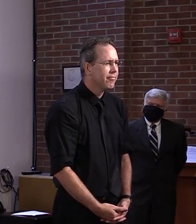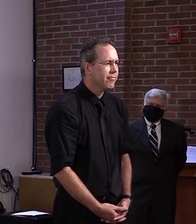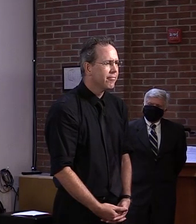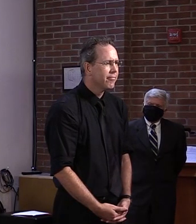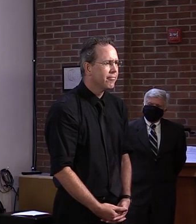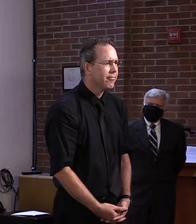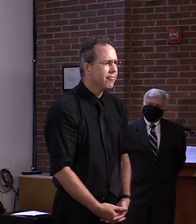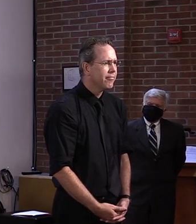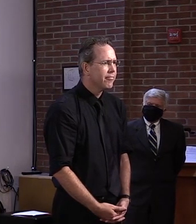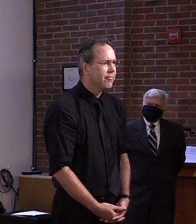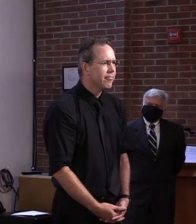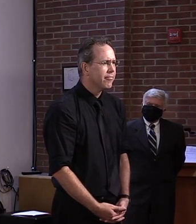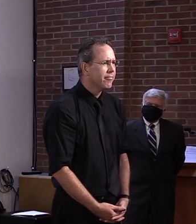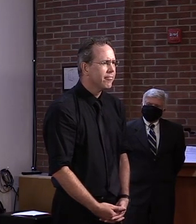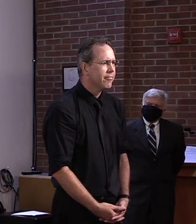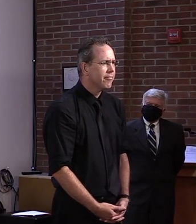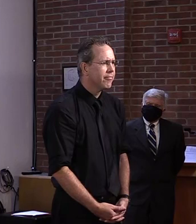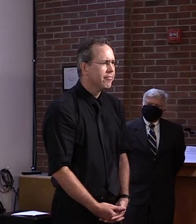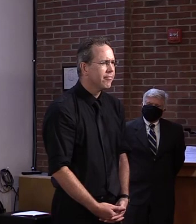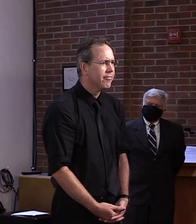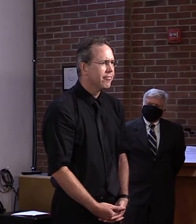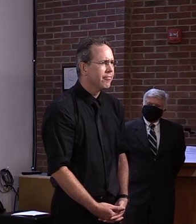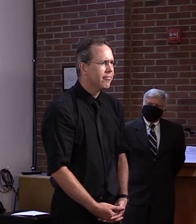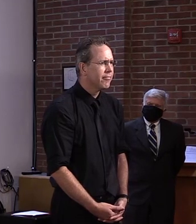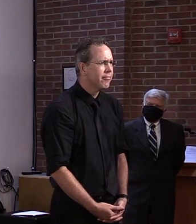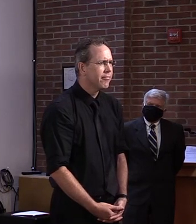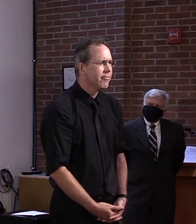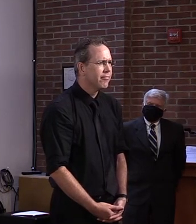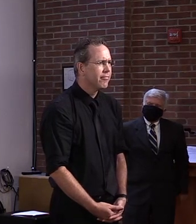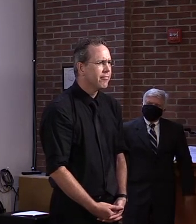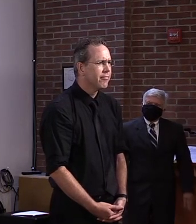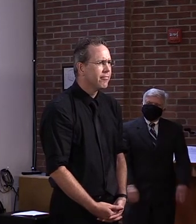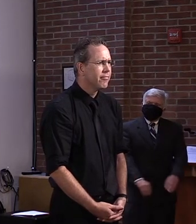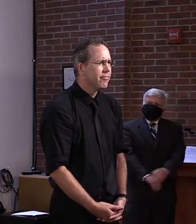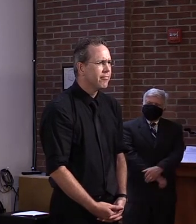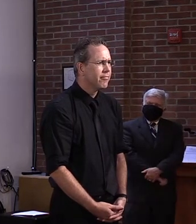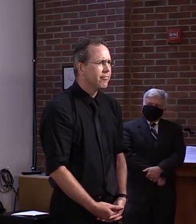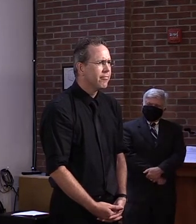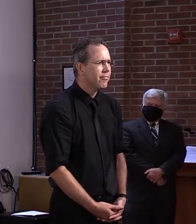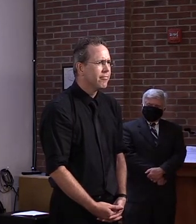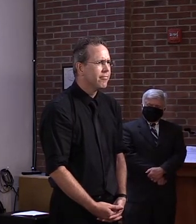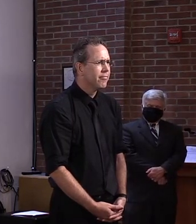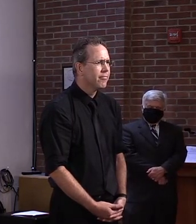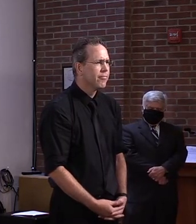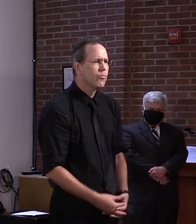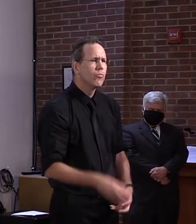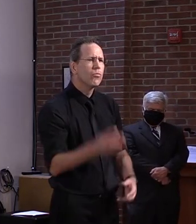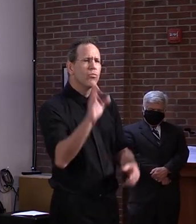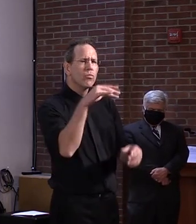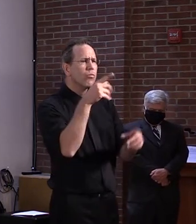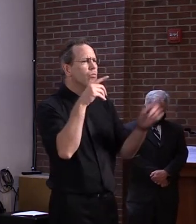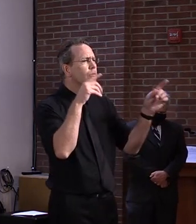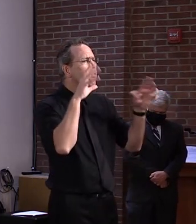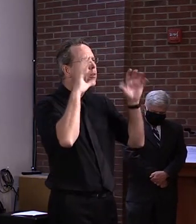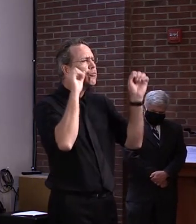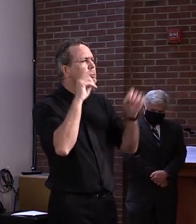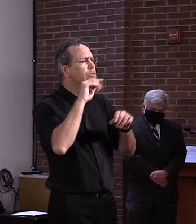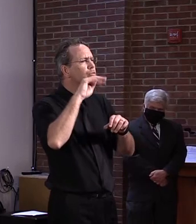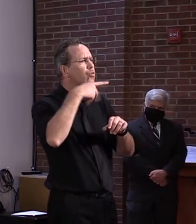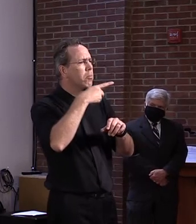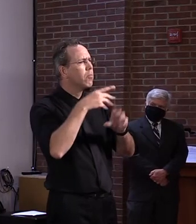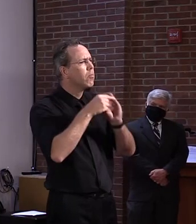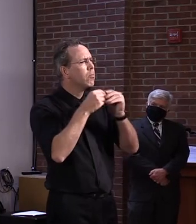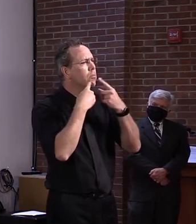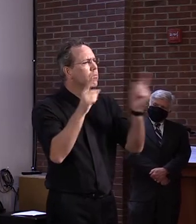you, um, have to go to the legislature to get that extra $100, as I understand it. That's correct. And that will, and that will come out of the